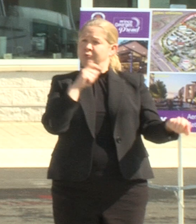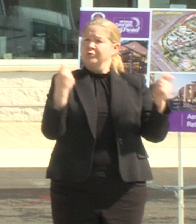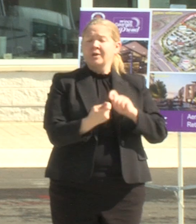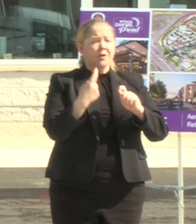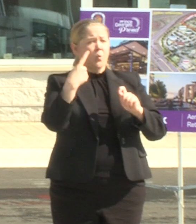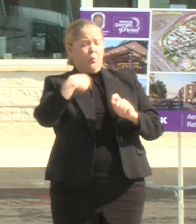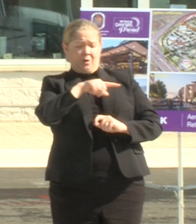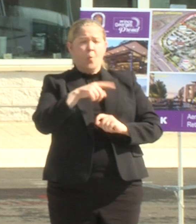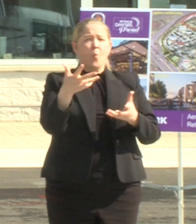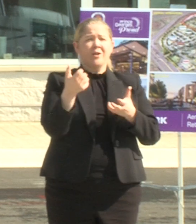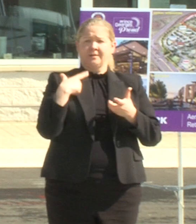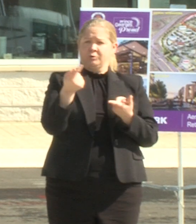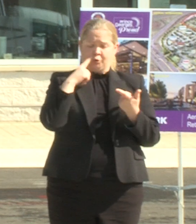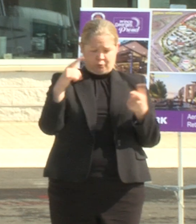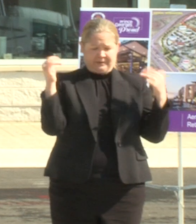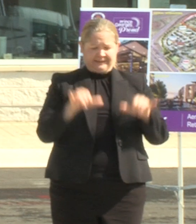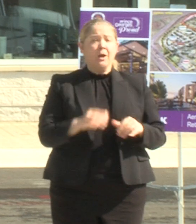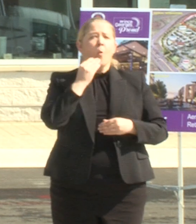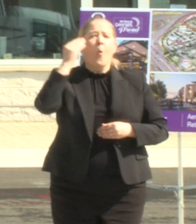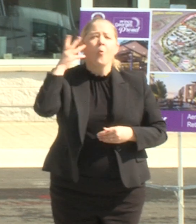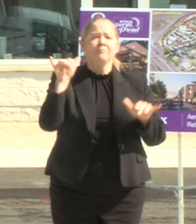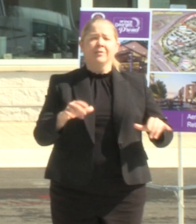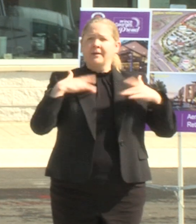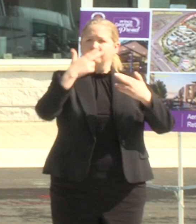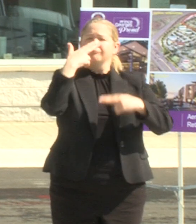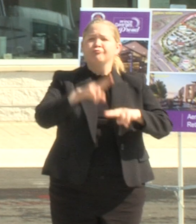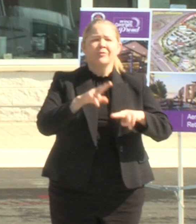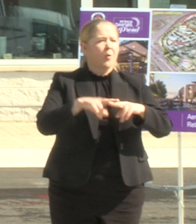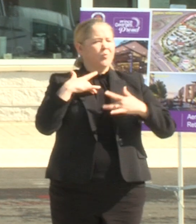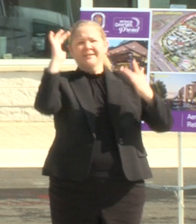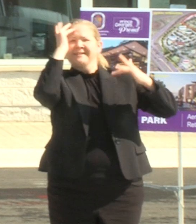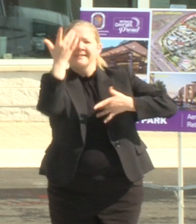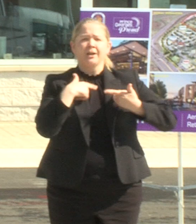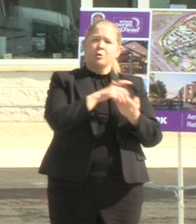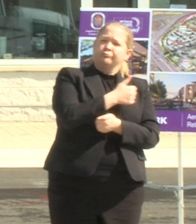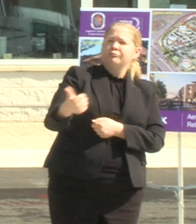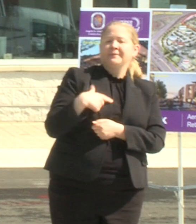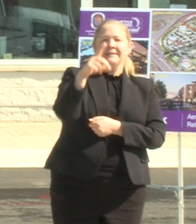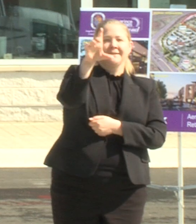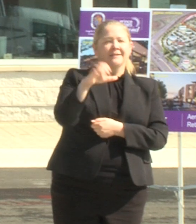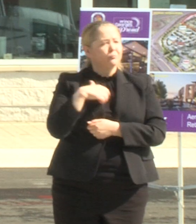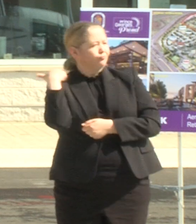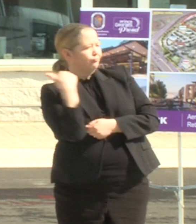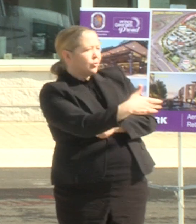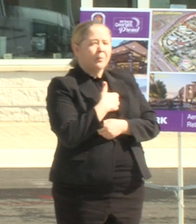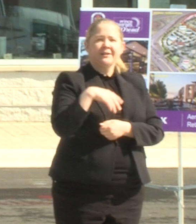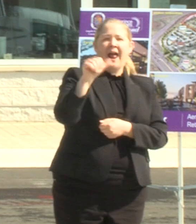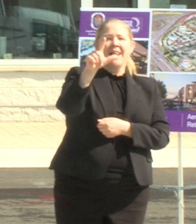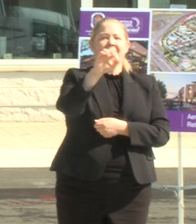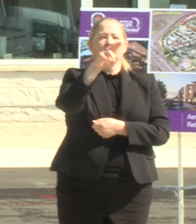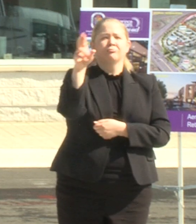want them to enjoy those amenities here at home we're tired of going into DC we're tired of going to Alexandria